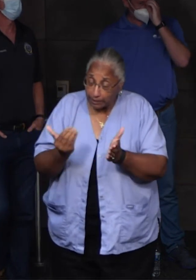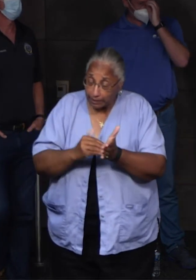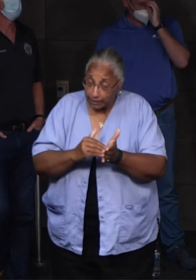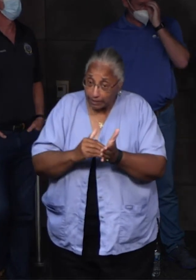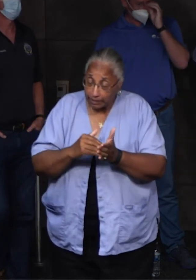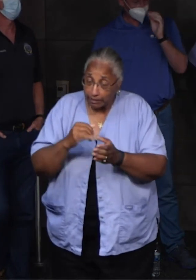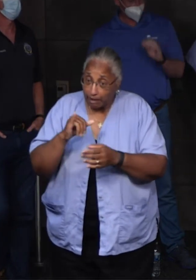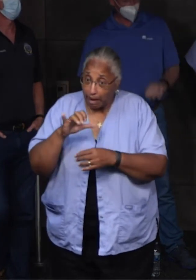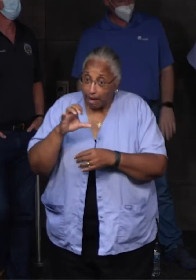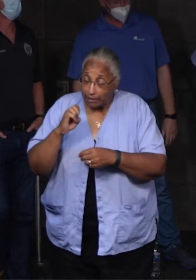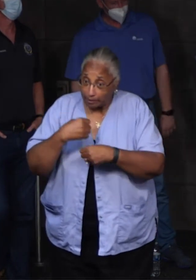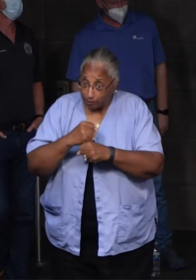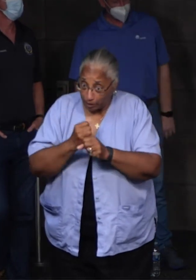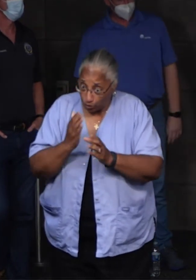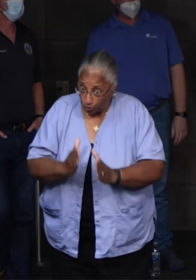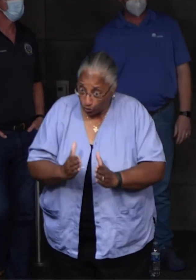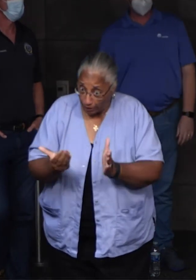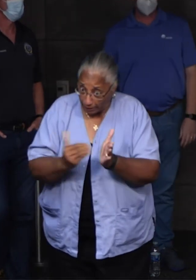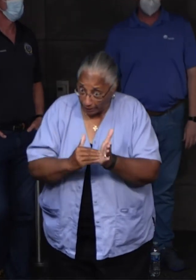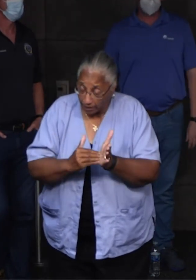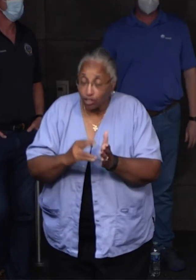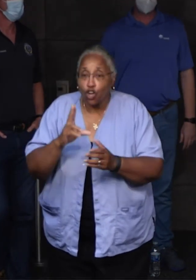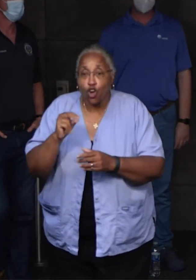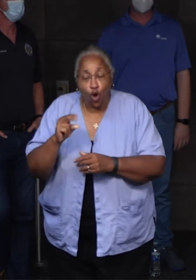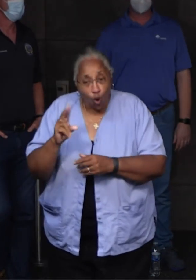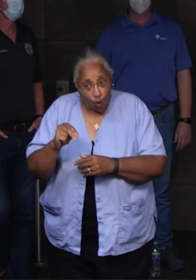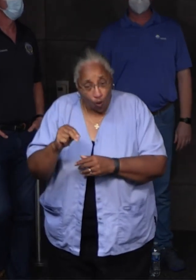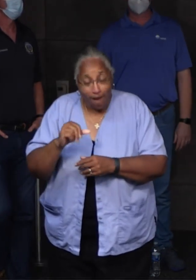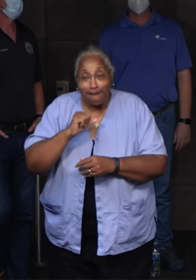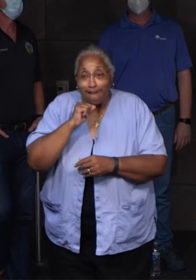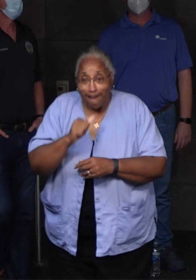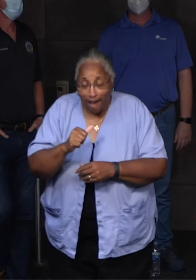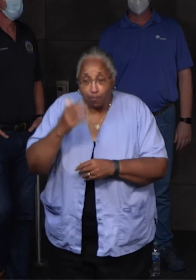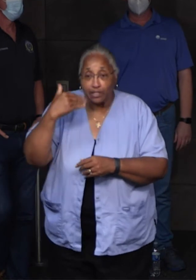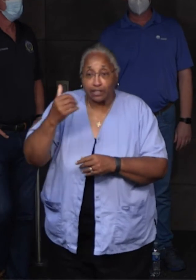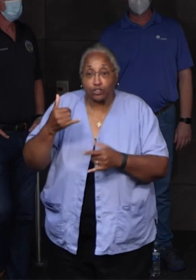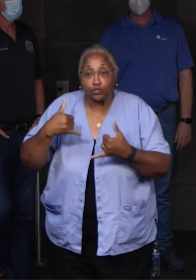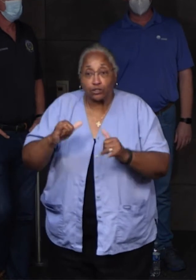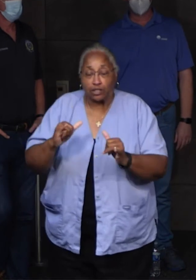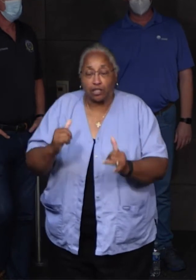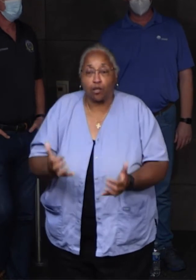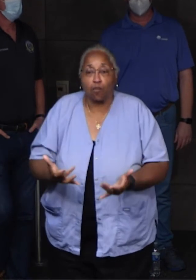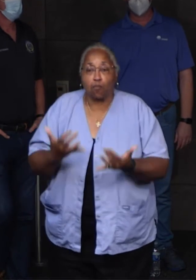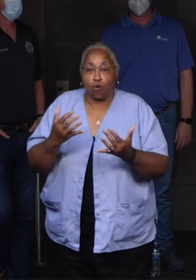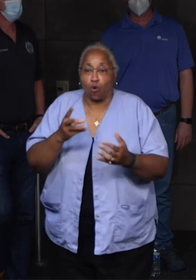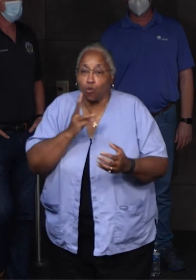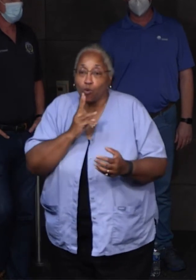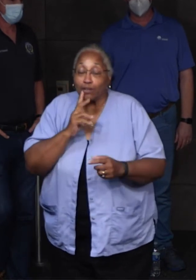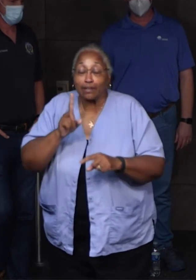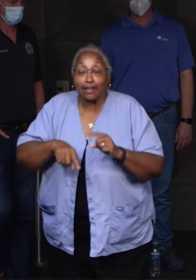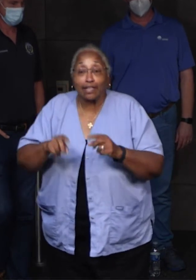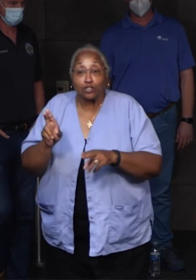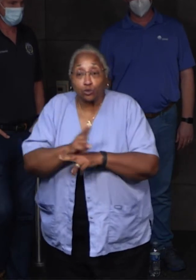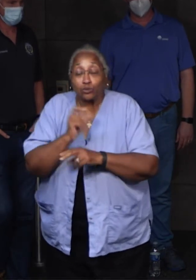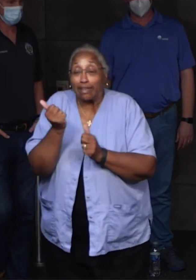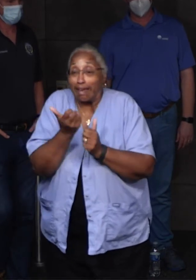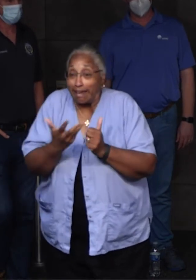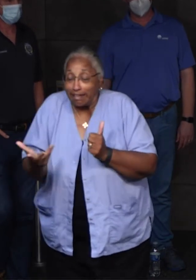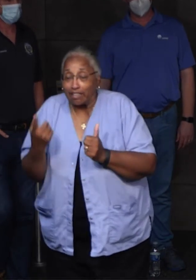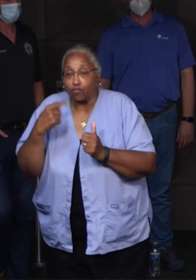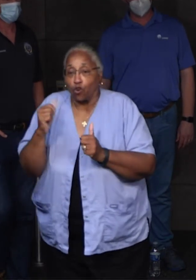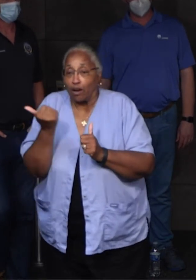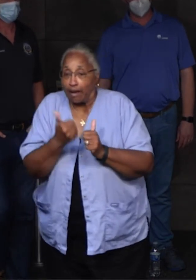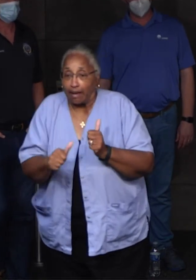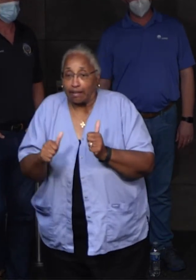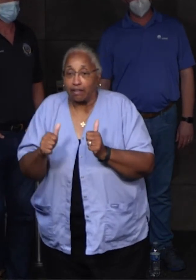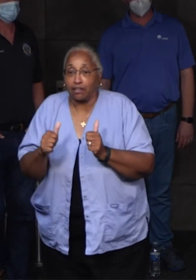absolutely not. There's still a boil water advisory in effect. We cannot use anything for any purpose that